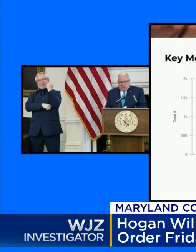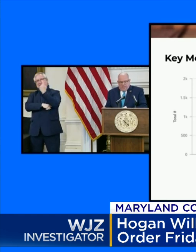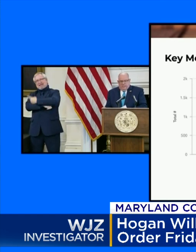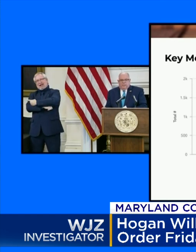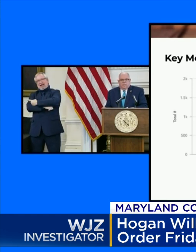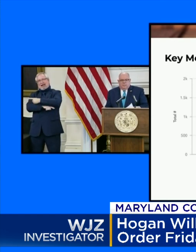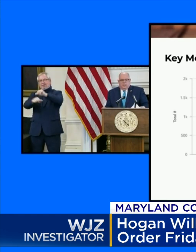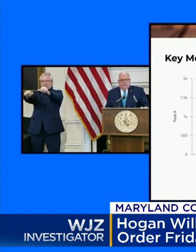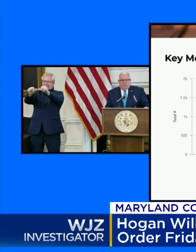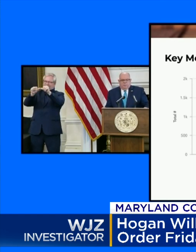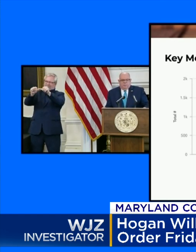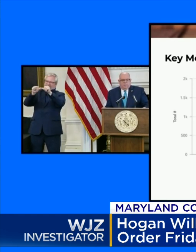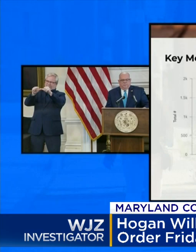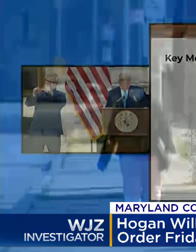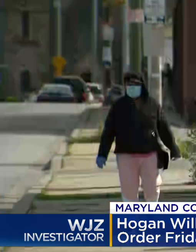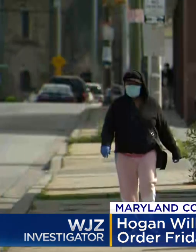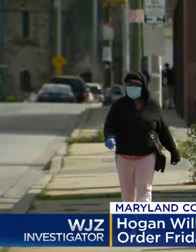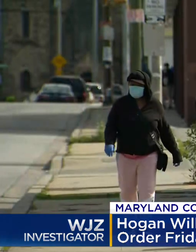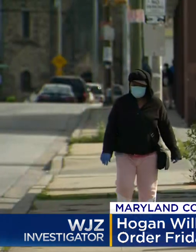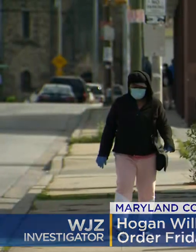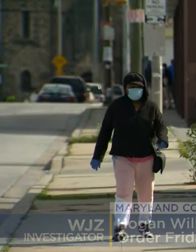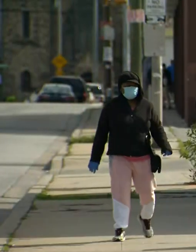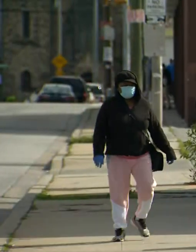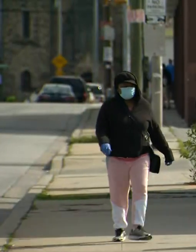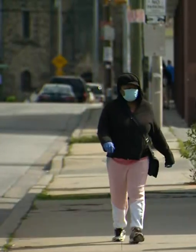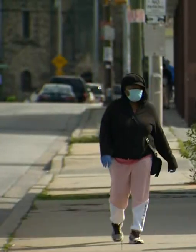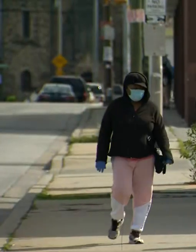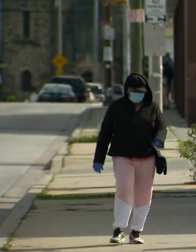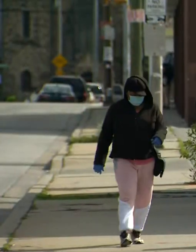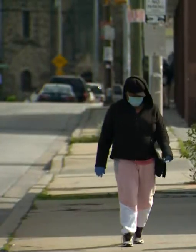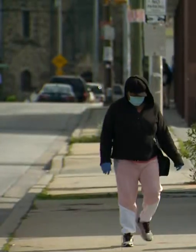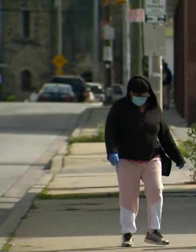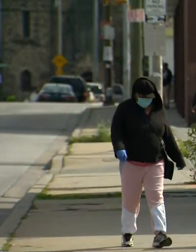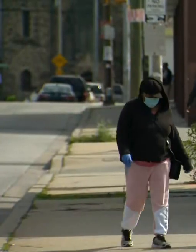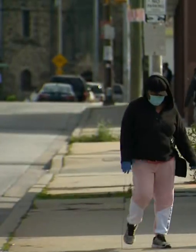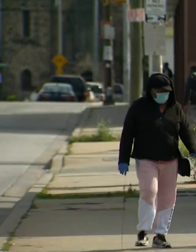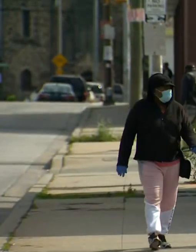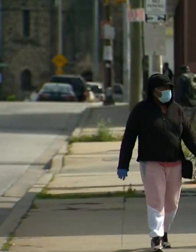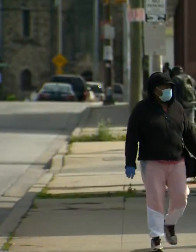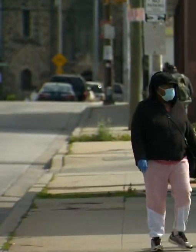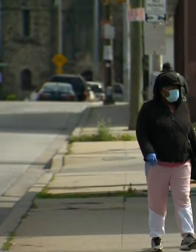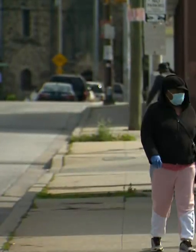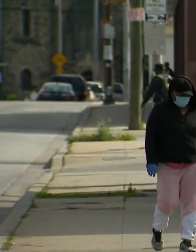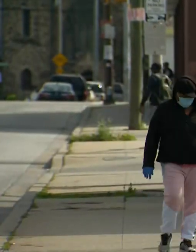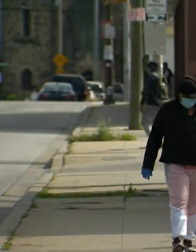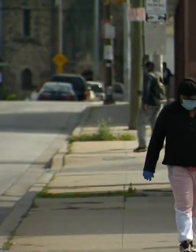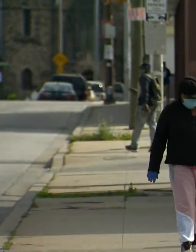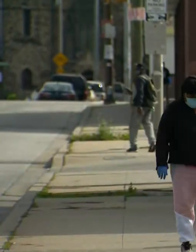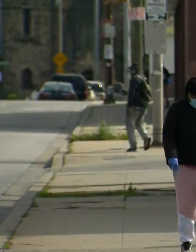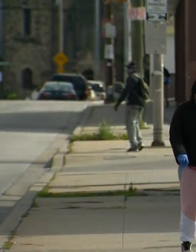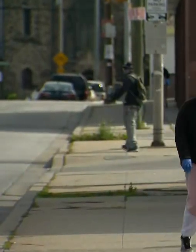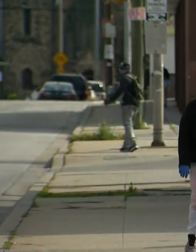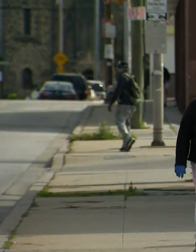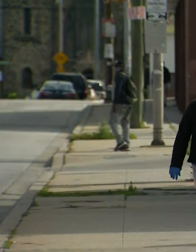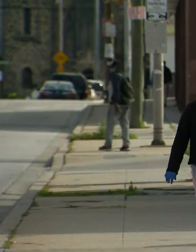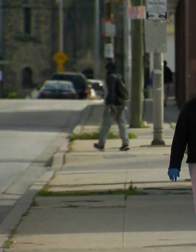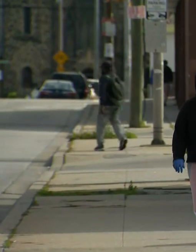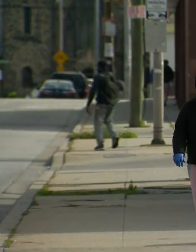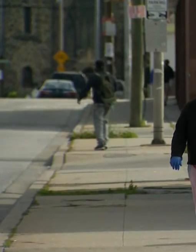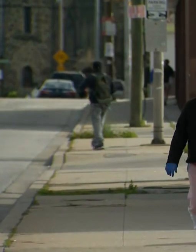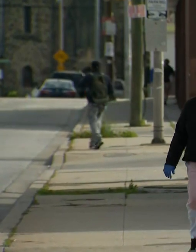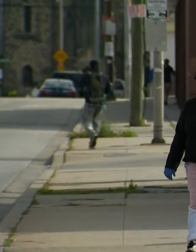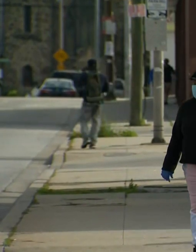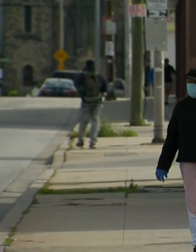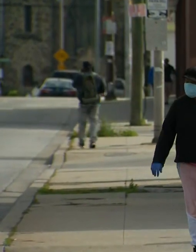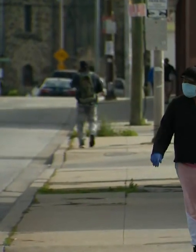plateauing and declining numbers. Maryland can begin to reopen starting Friday at 5 p.m. when the state's